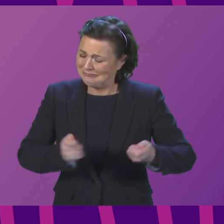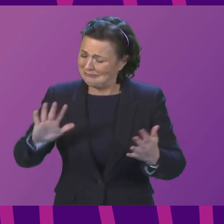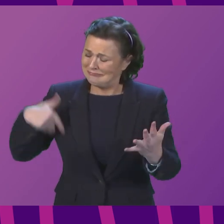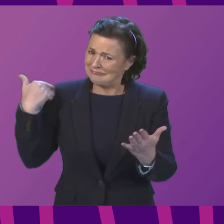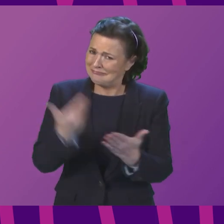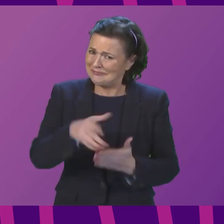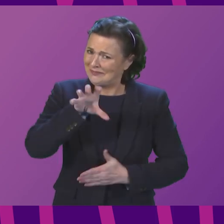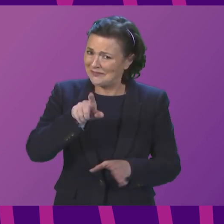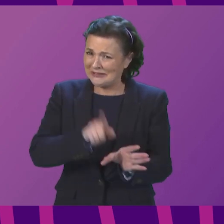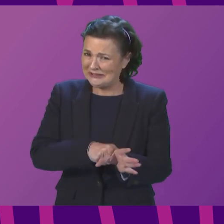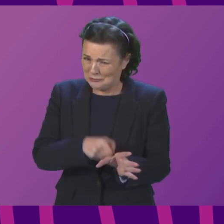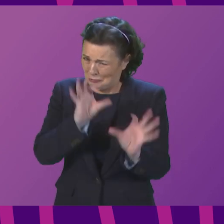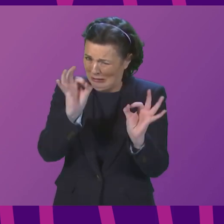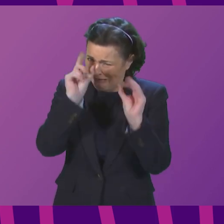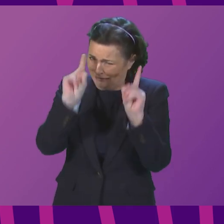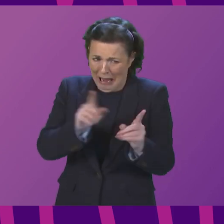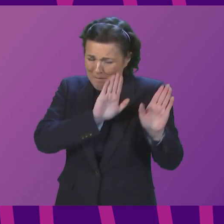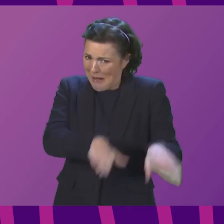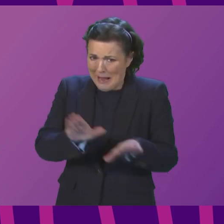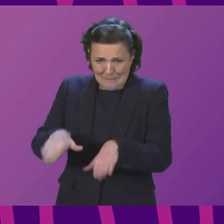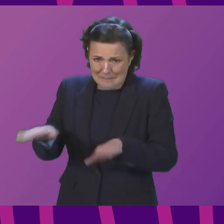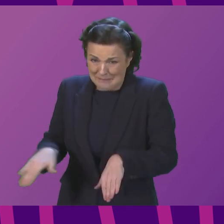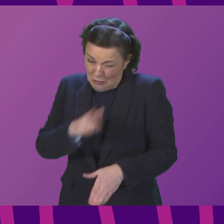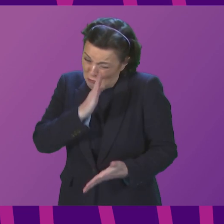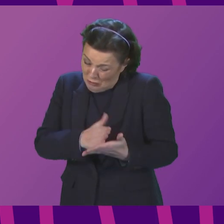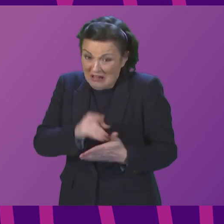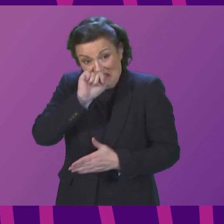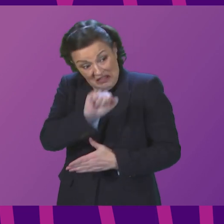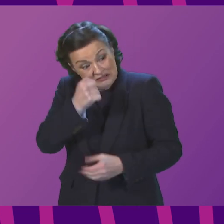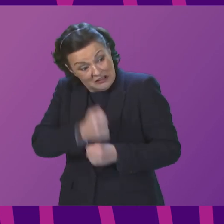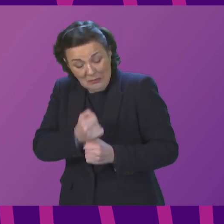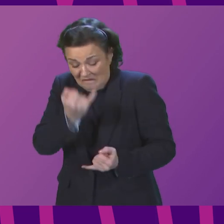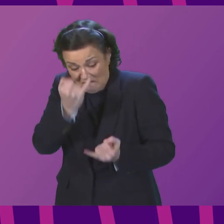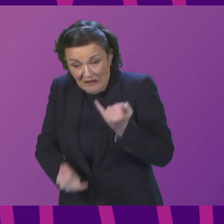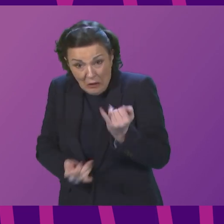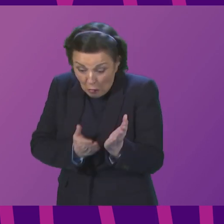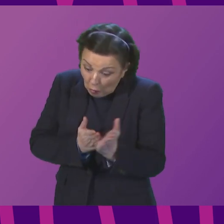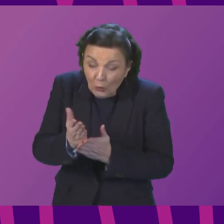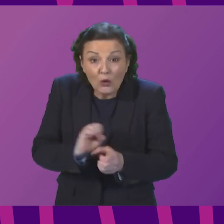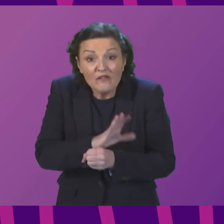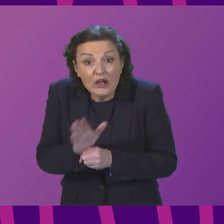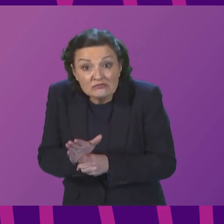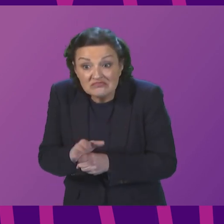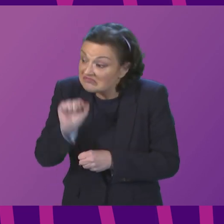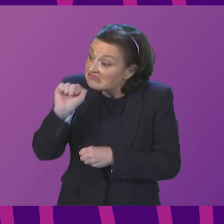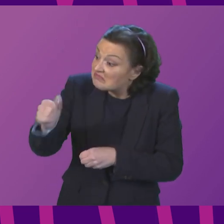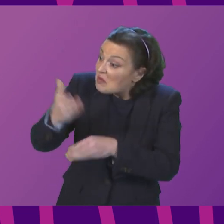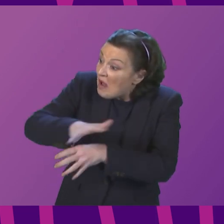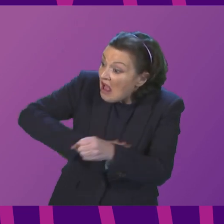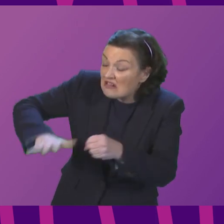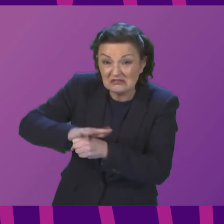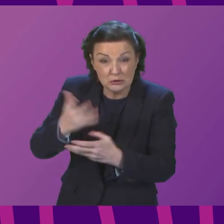neglected before the pandemic failed during the pandemic. A workforce ignored, overstretched and